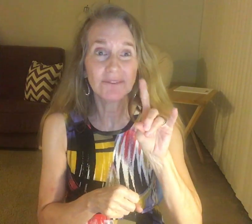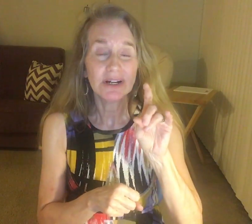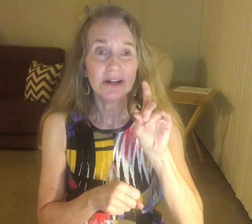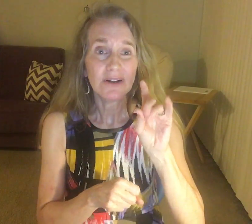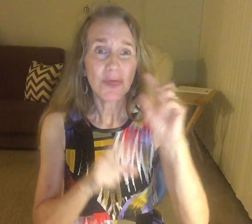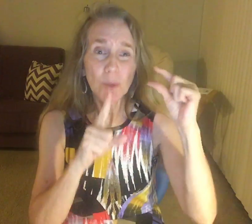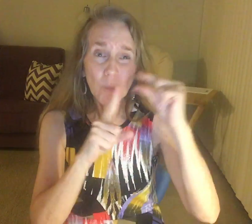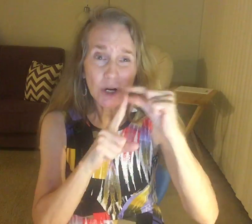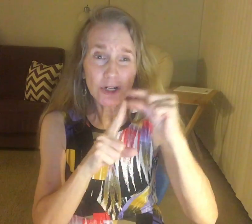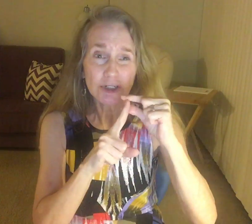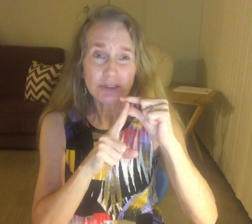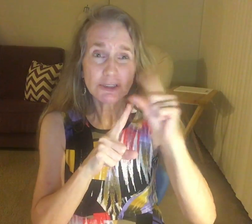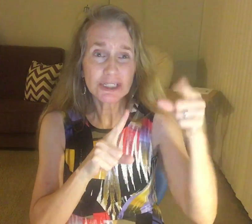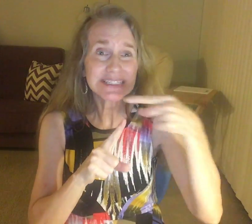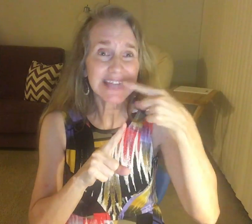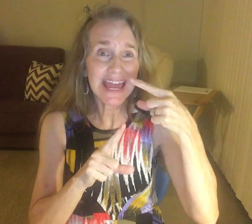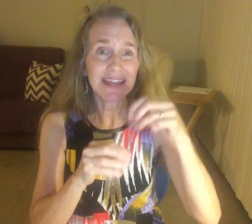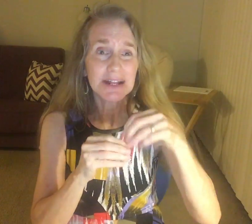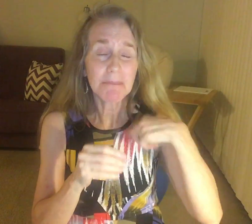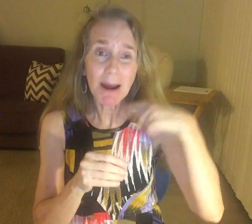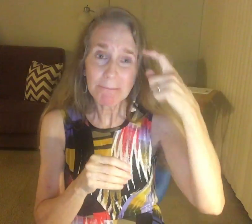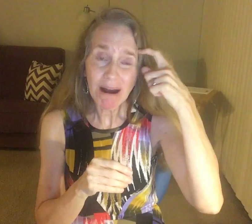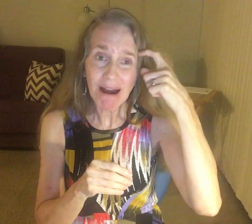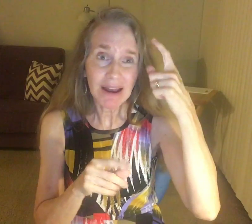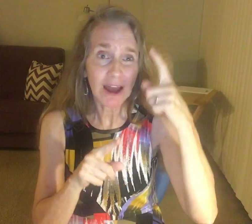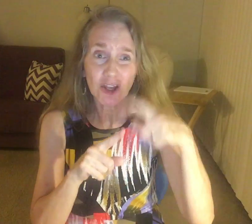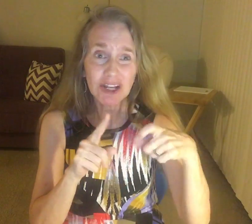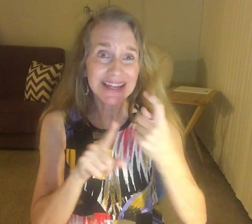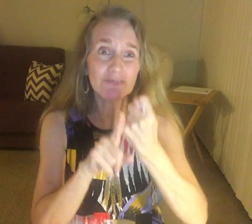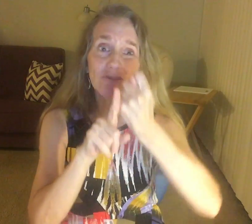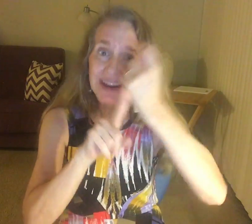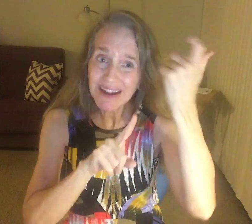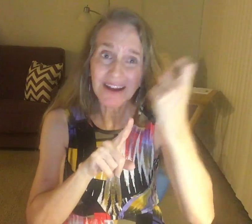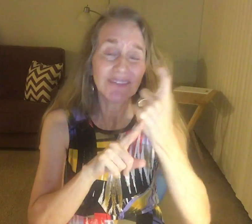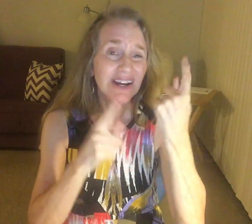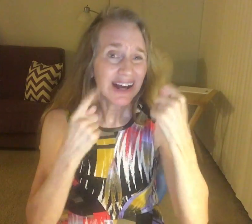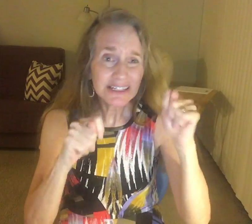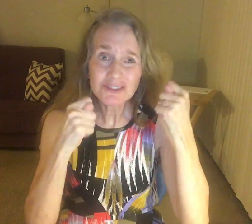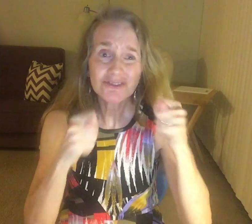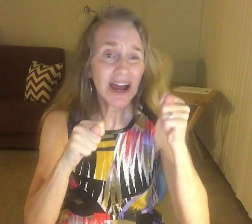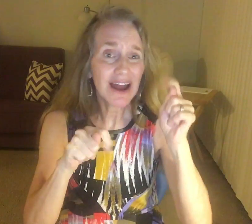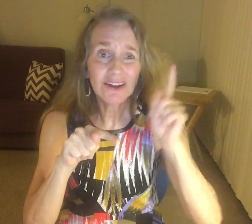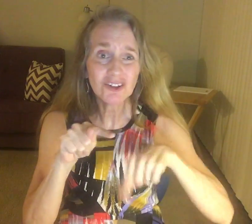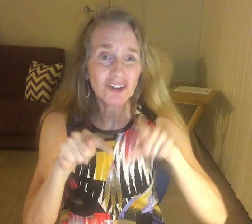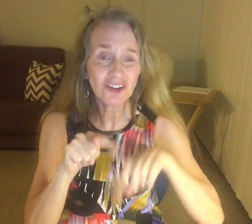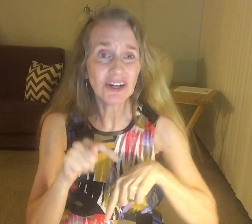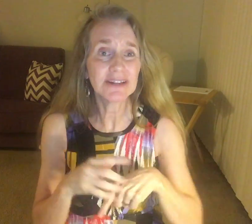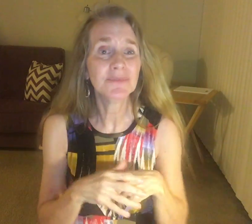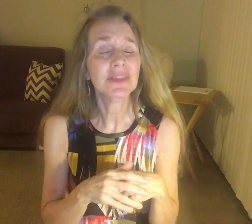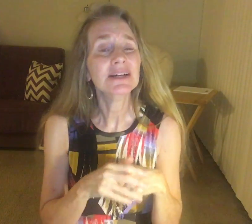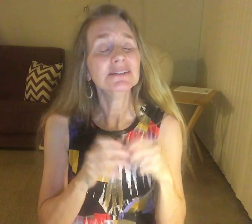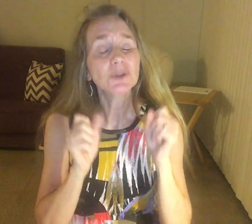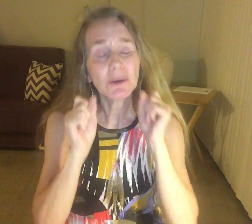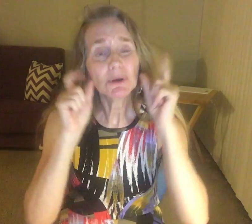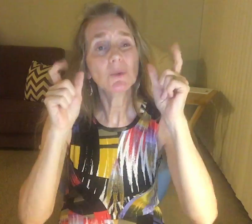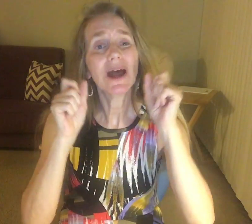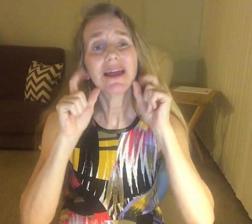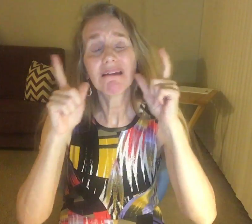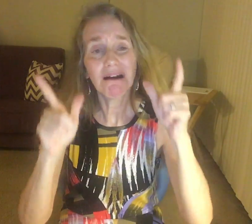You the words she said in my mind, I couldn't keep in line. I was trying to do it. So I would wake